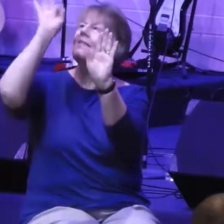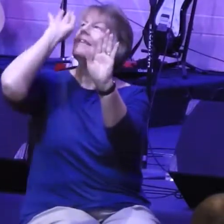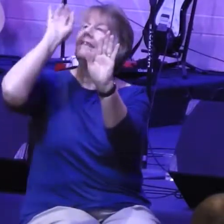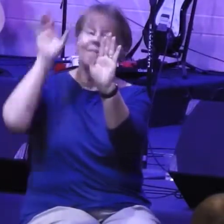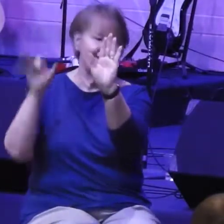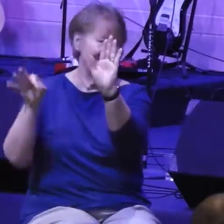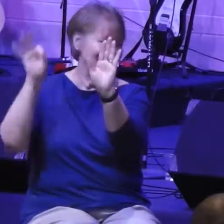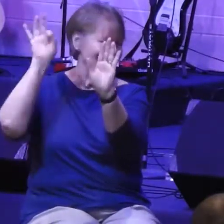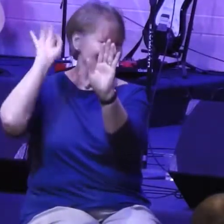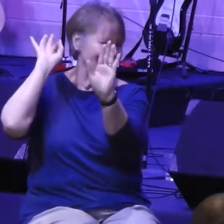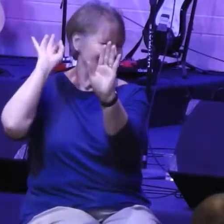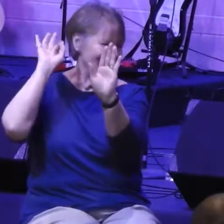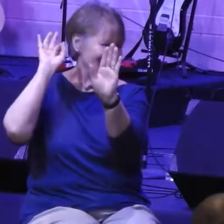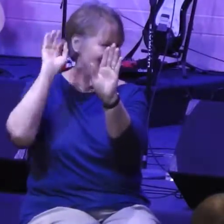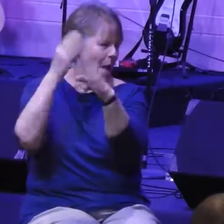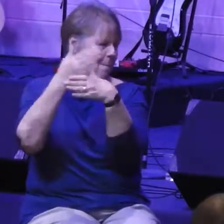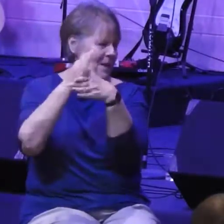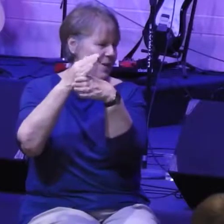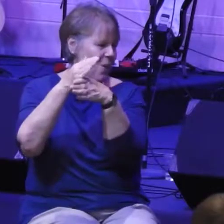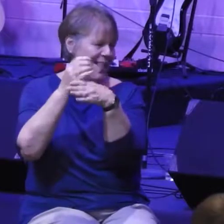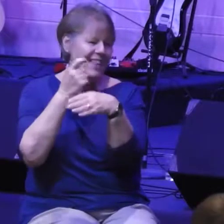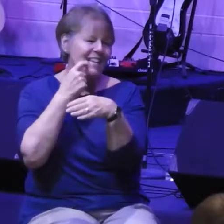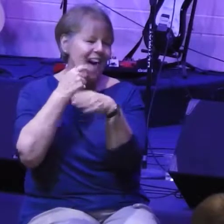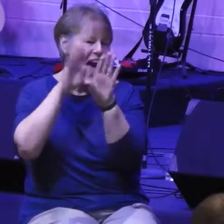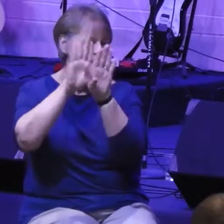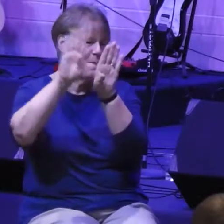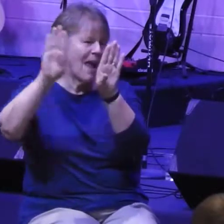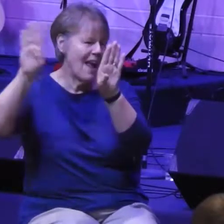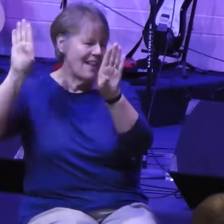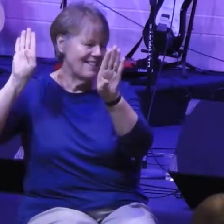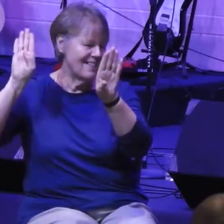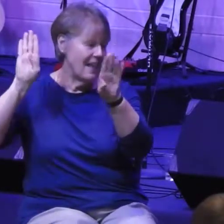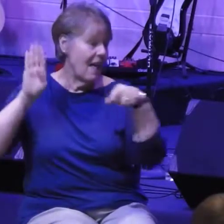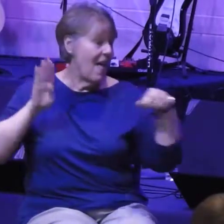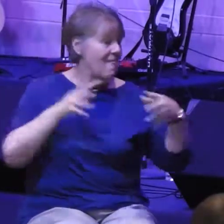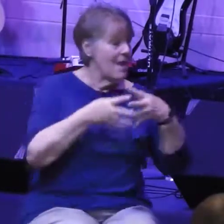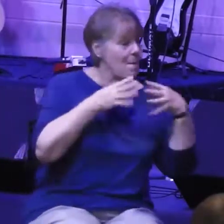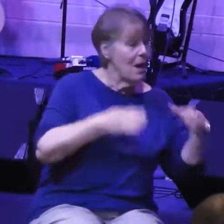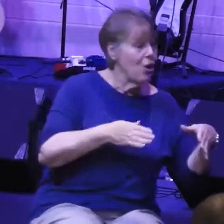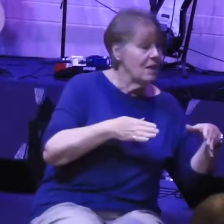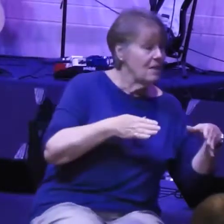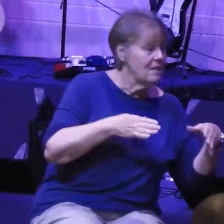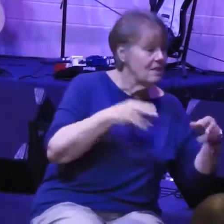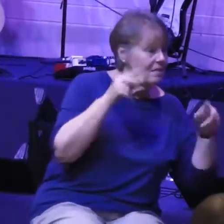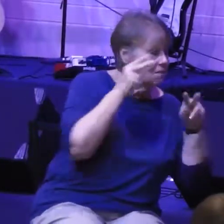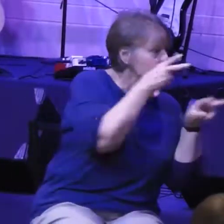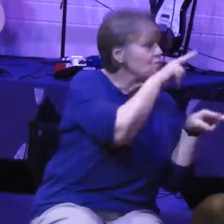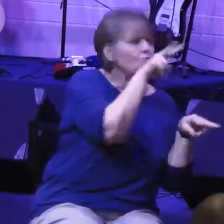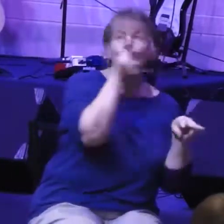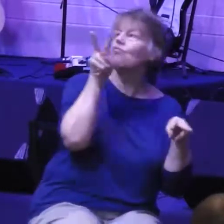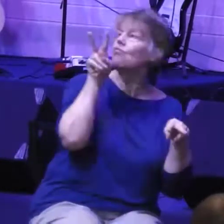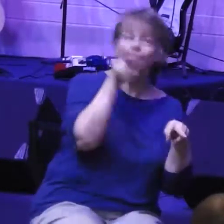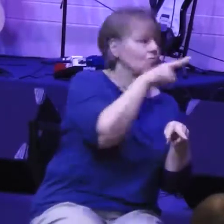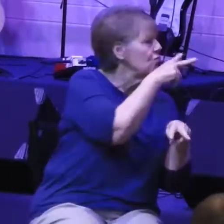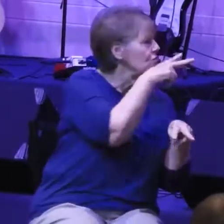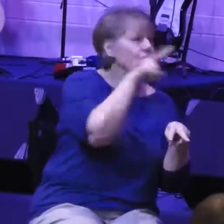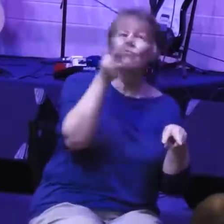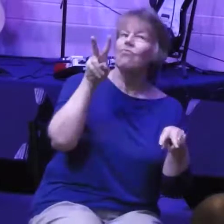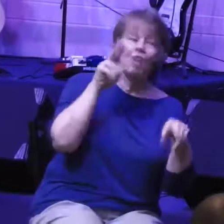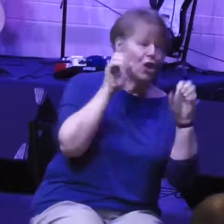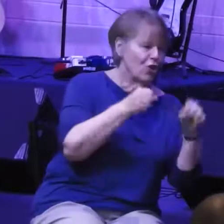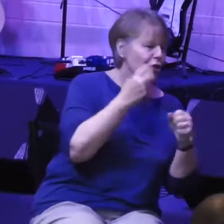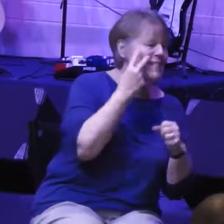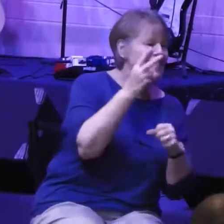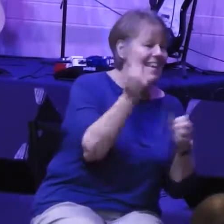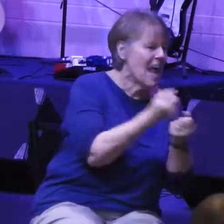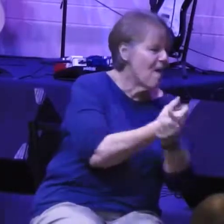they could see everything around them. An unobstructed view of everything around the